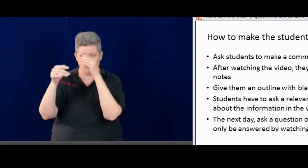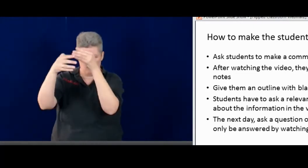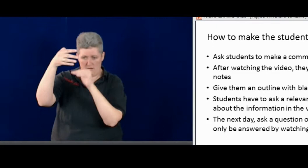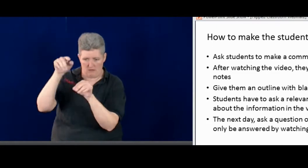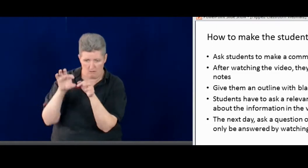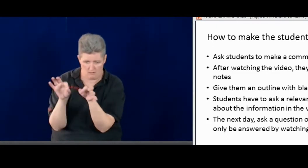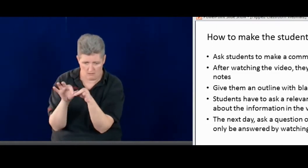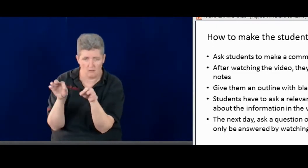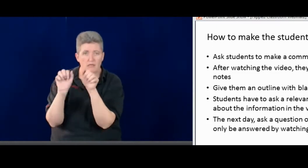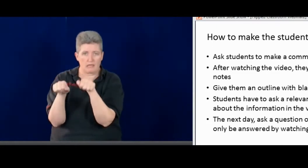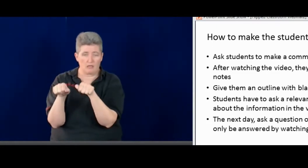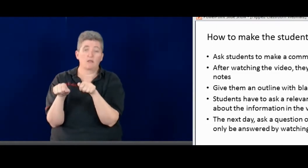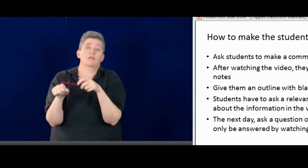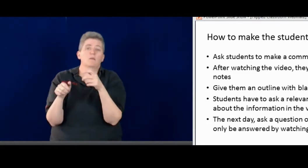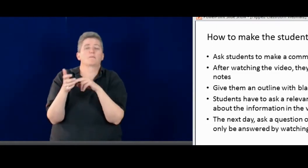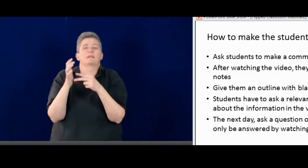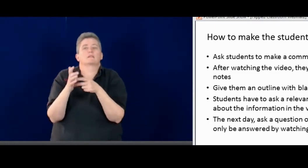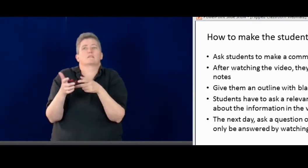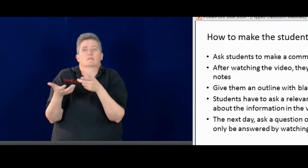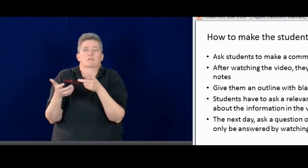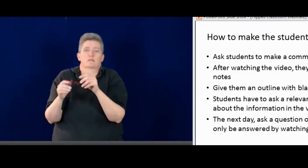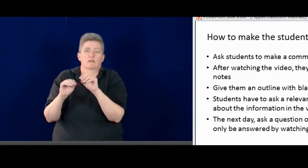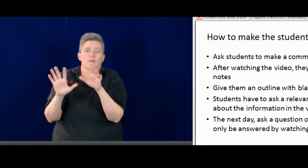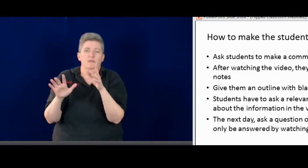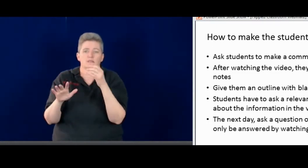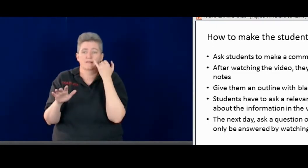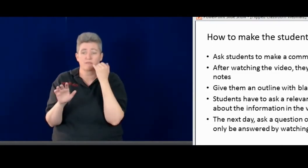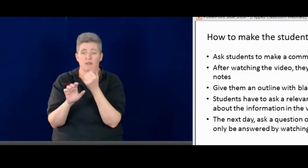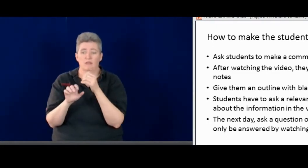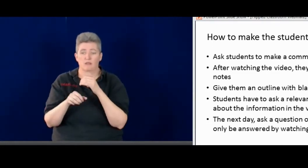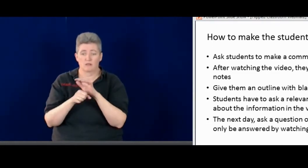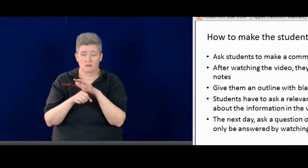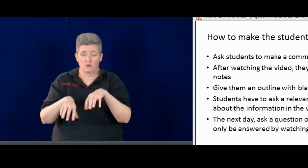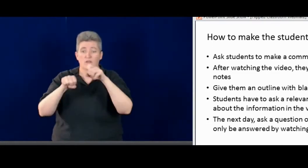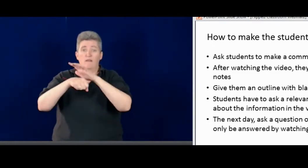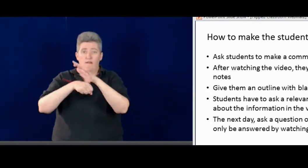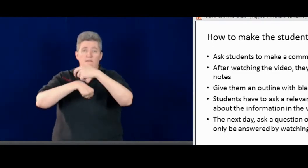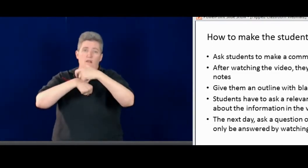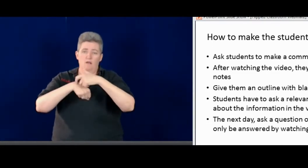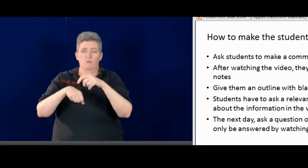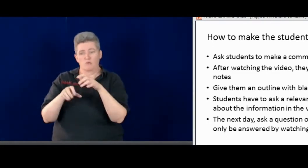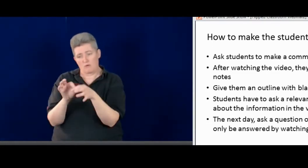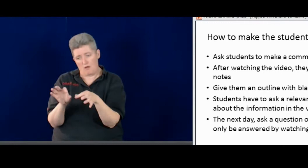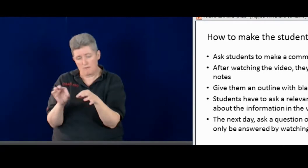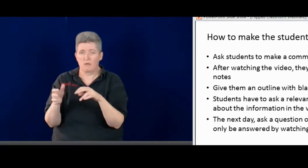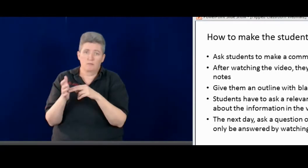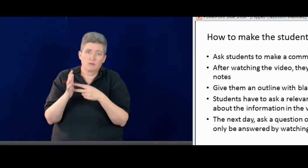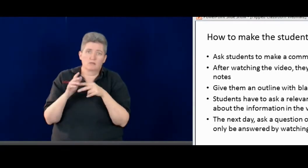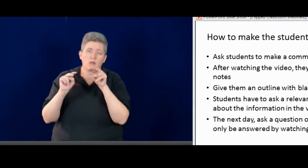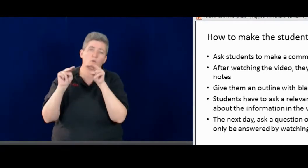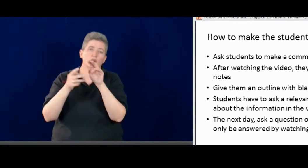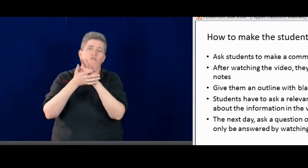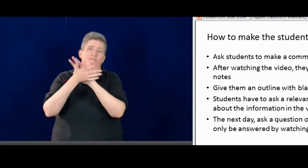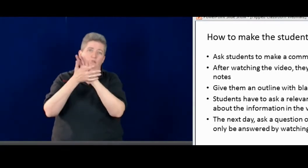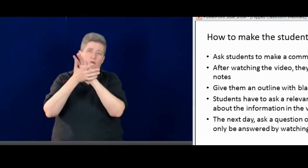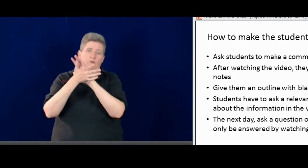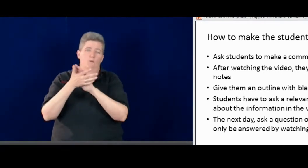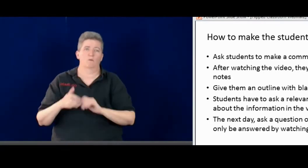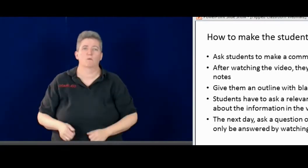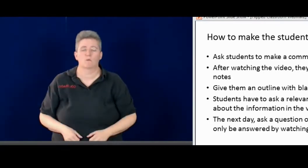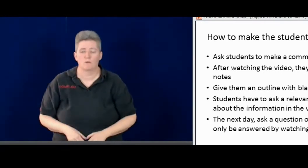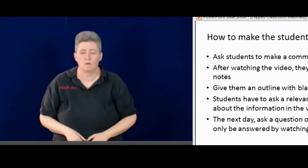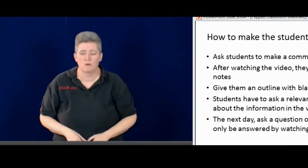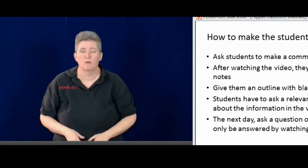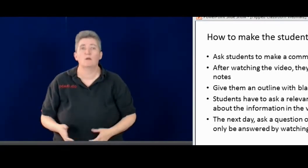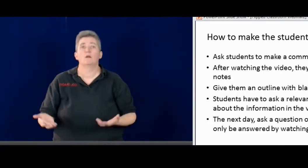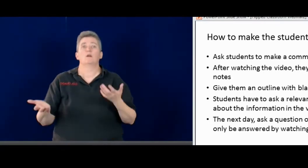a comment on the video, there's a place to make comments on that link. Obviously, if they took the time to make a comment, it means